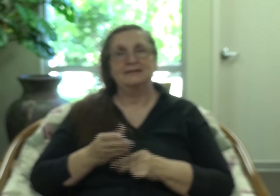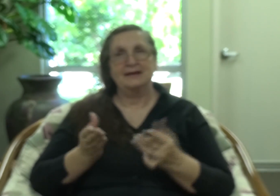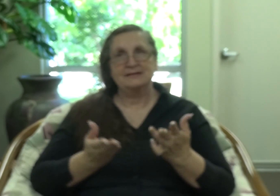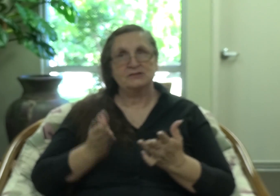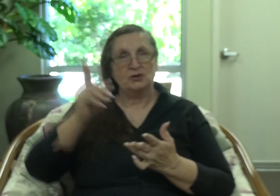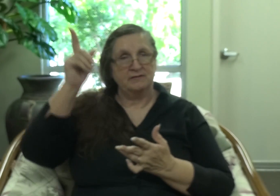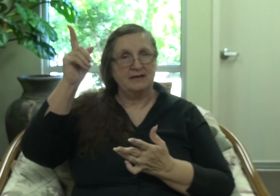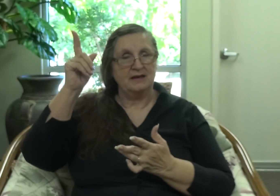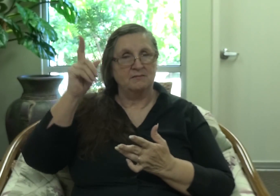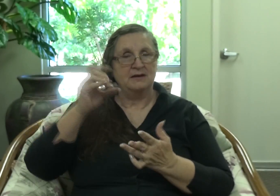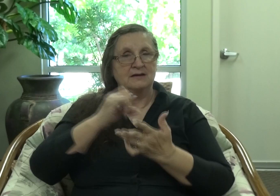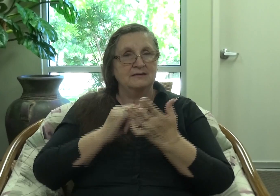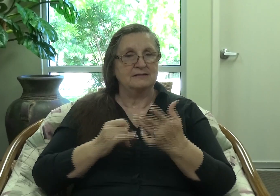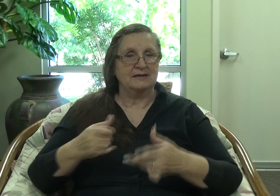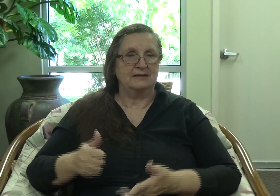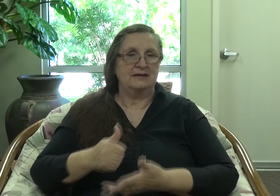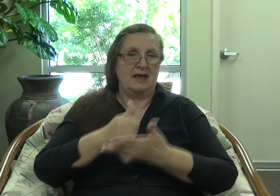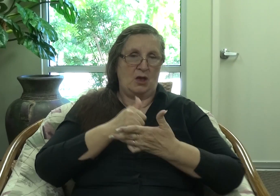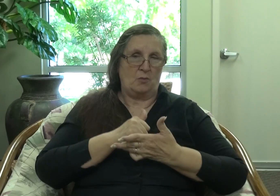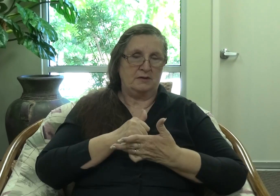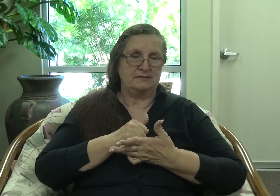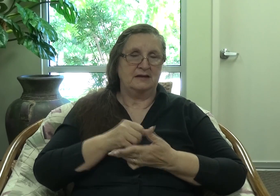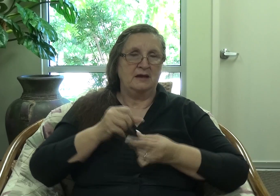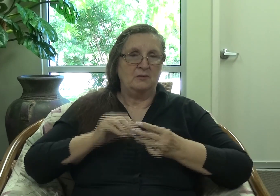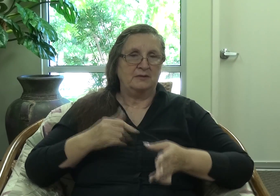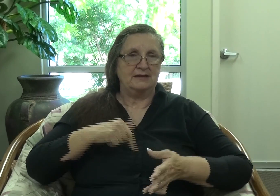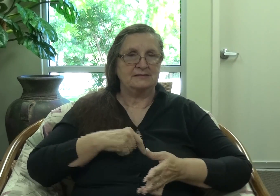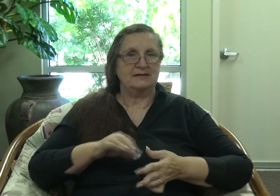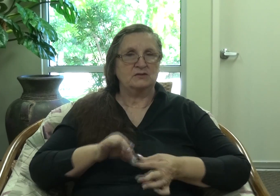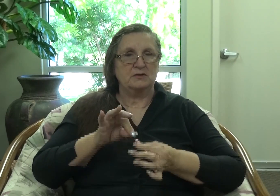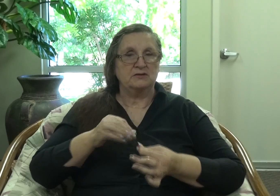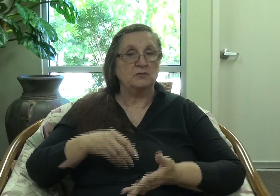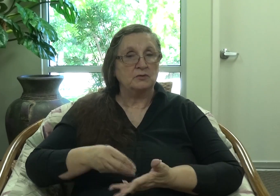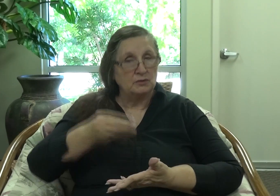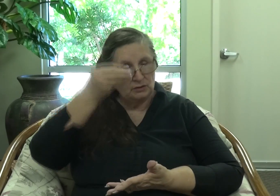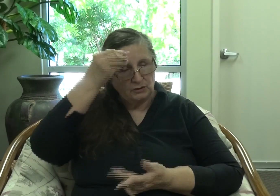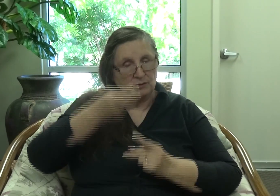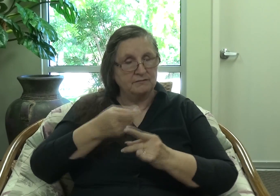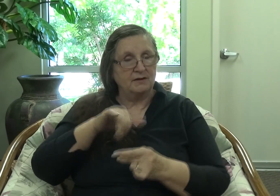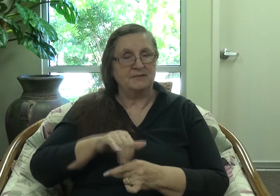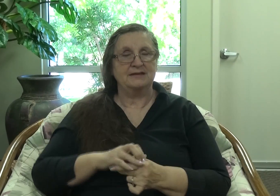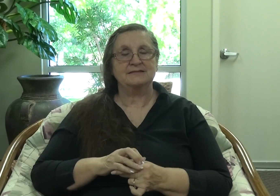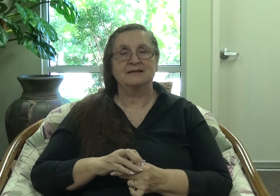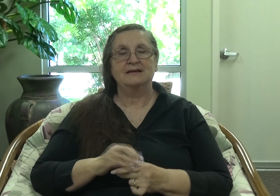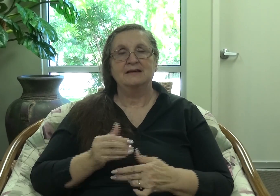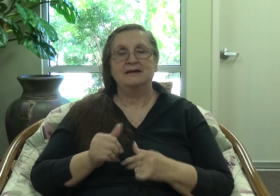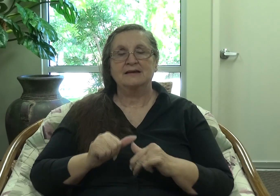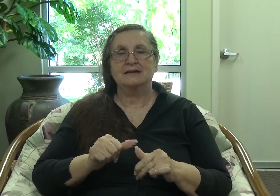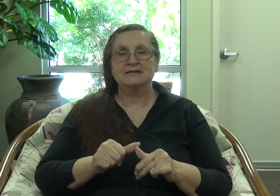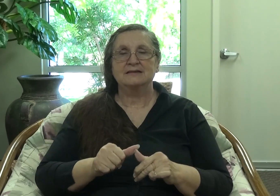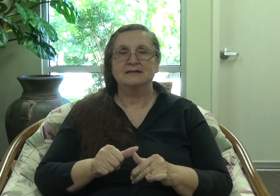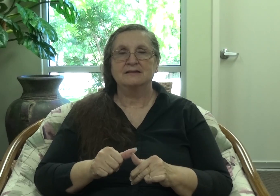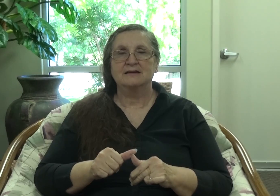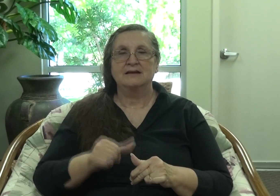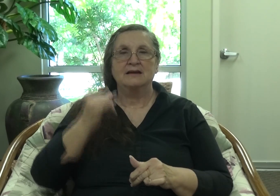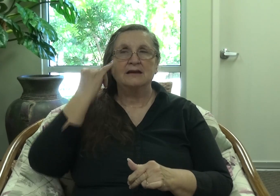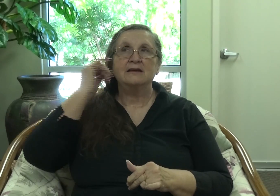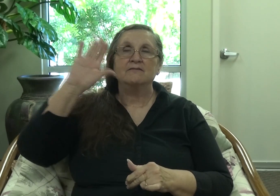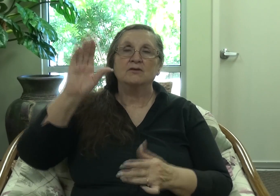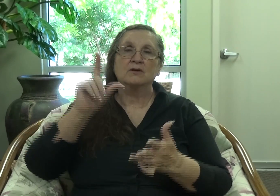designed to help us and bless us spiritually. We learn from these. And so, then it goes on to say, If your law had not been my delight,